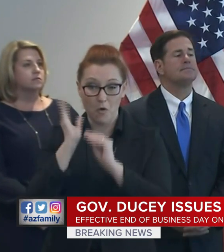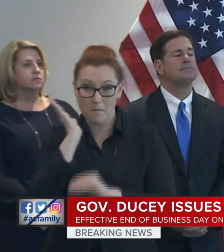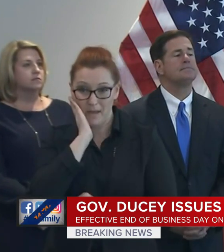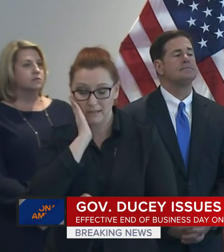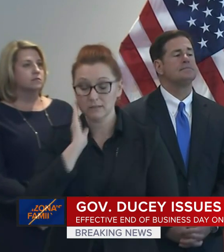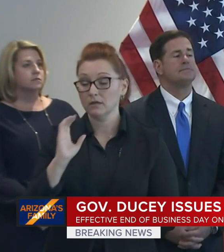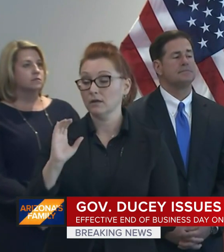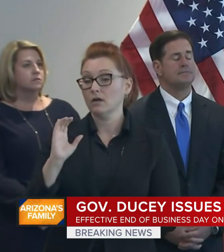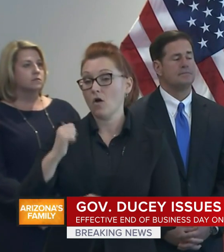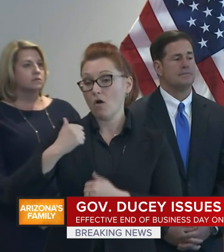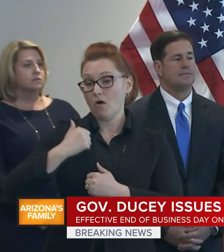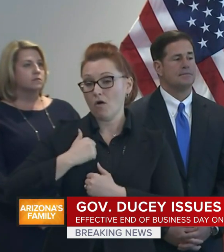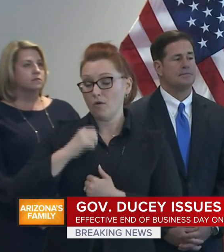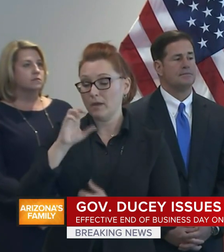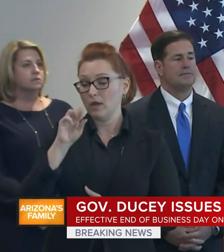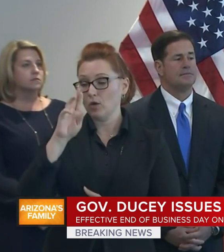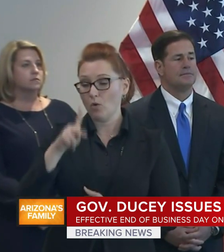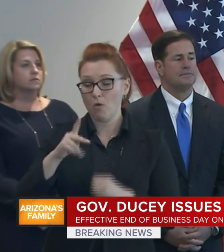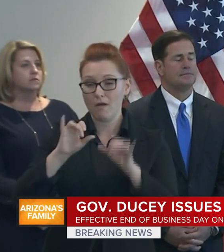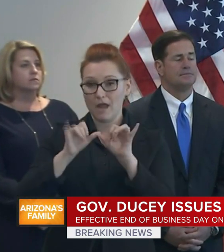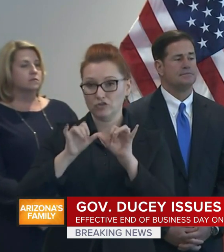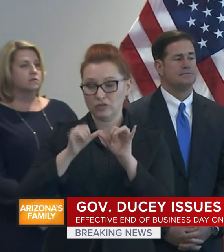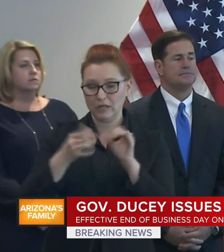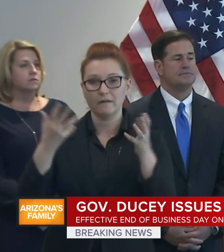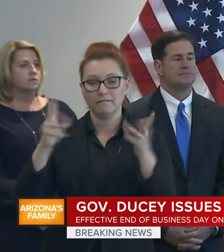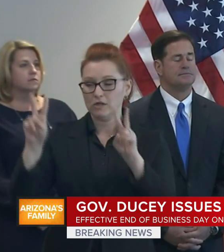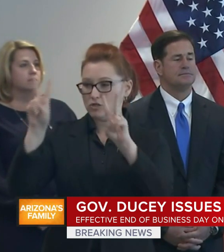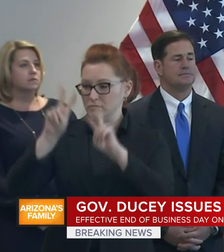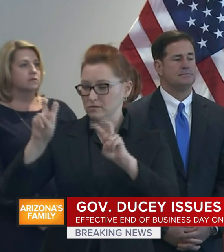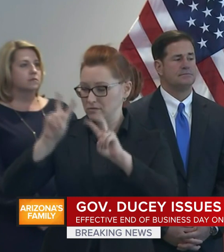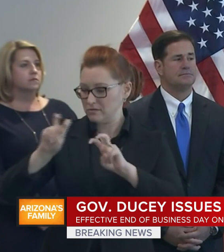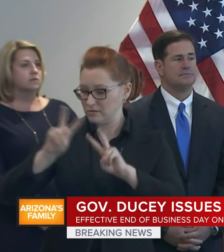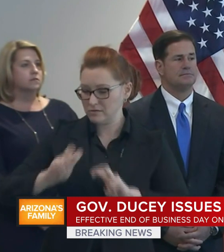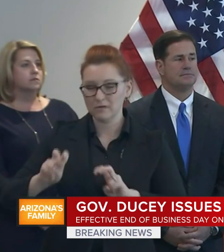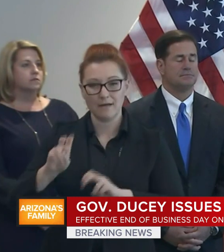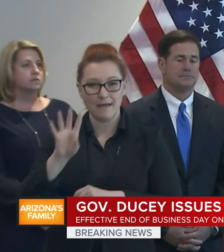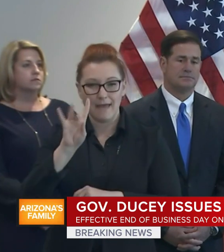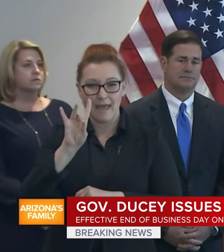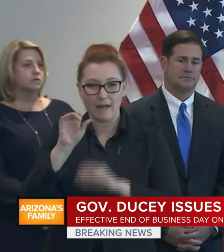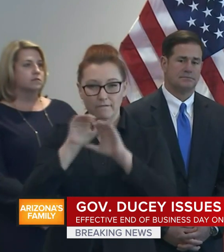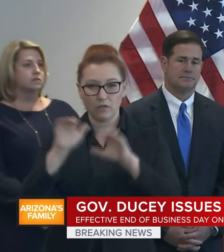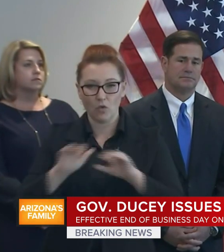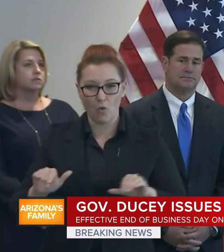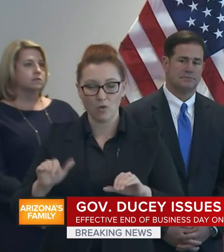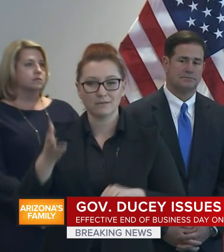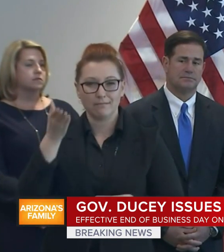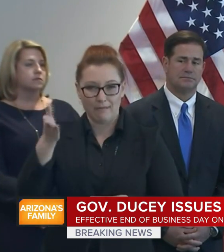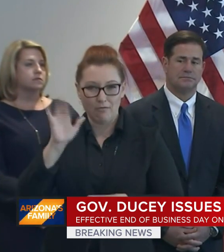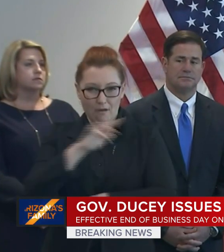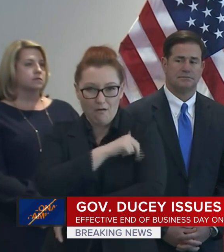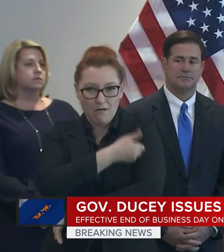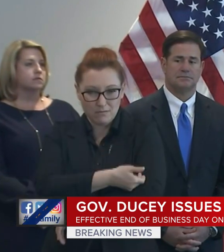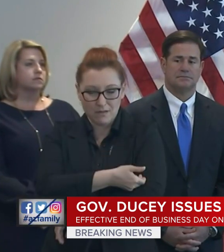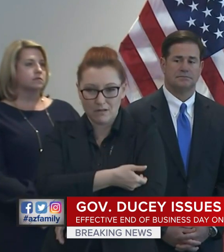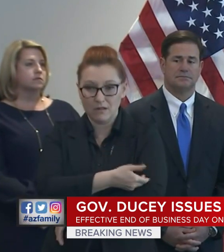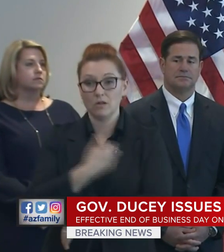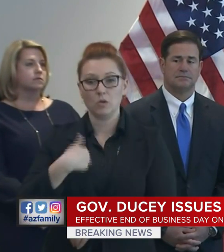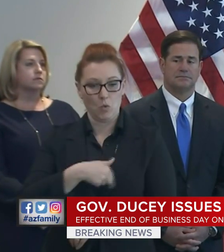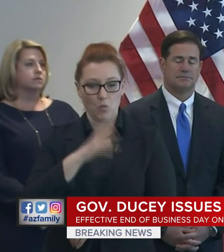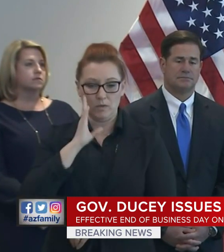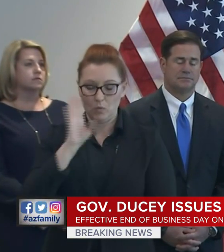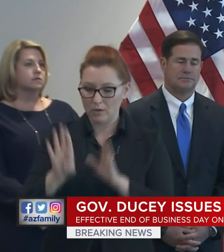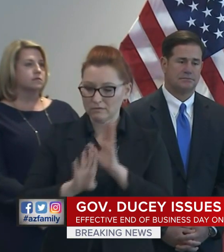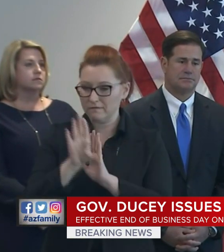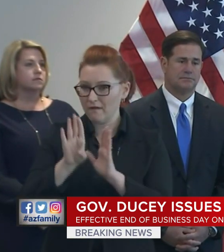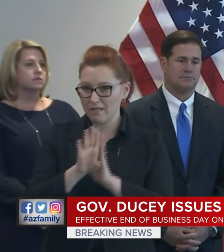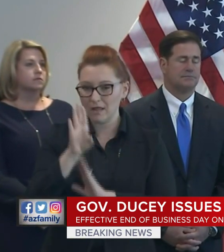survey to reactivate eight of the nine floors at St. Luke's. We'll develop statements of work in the next 72